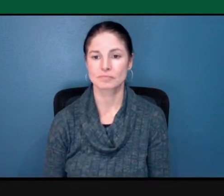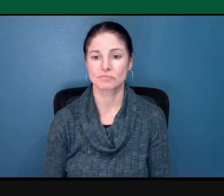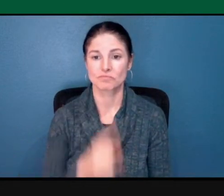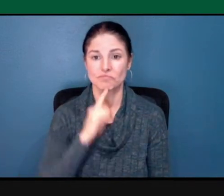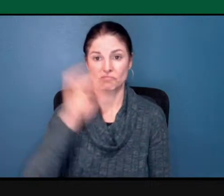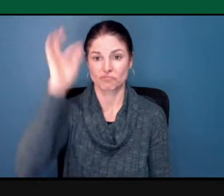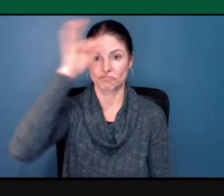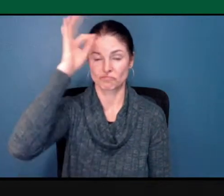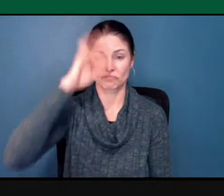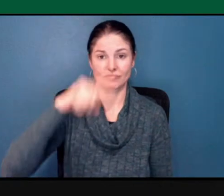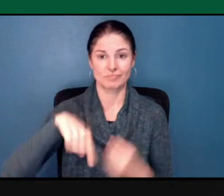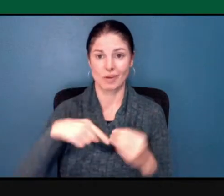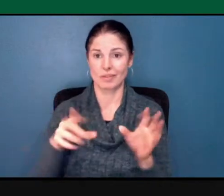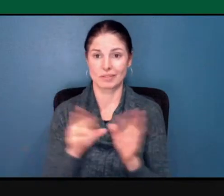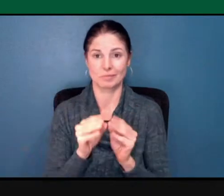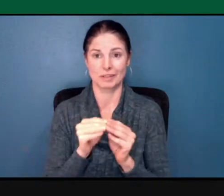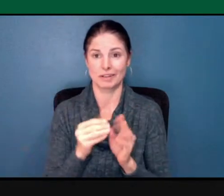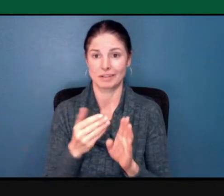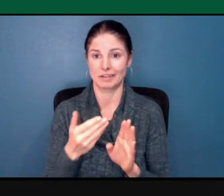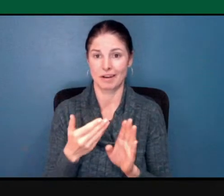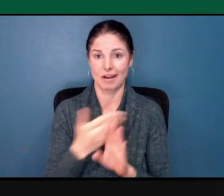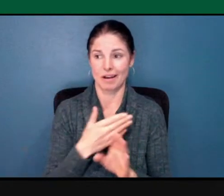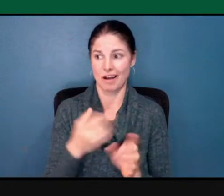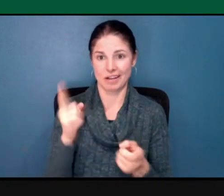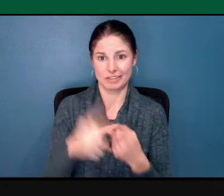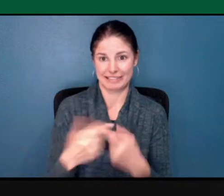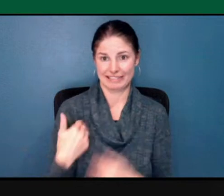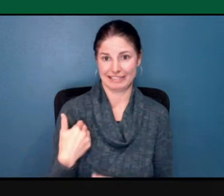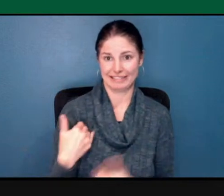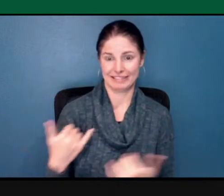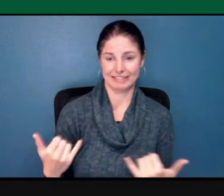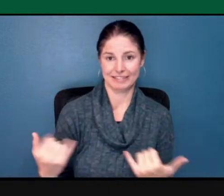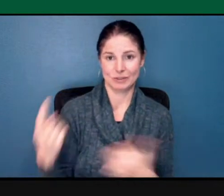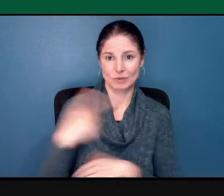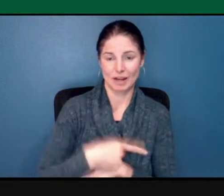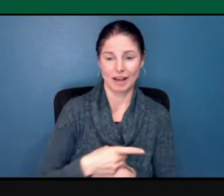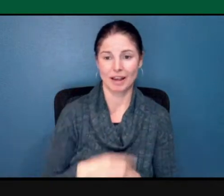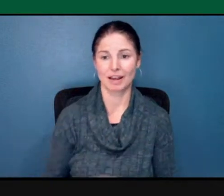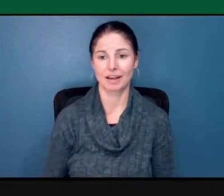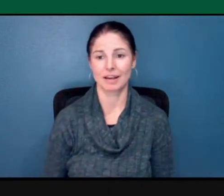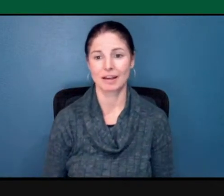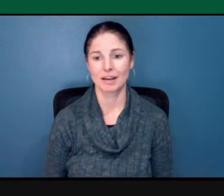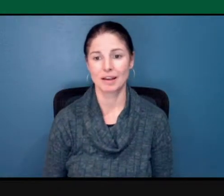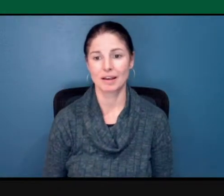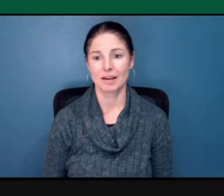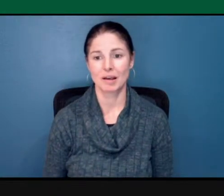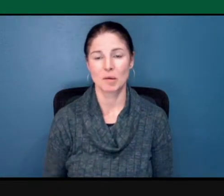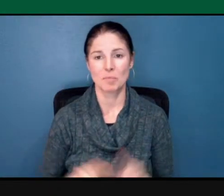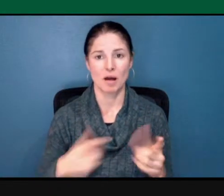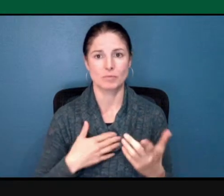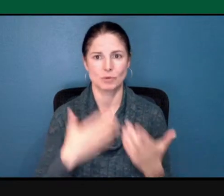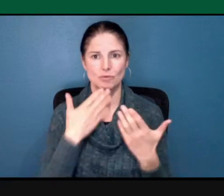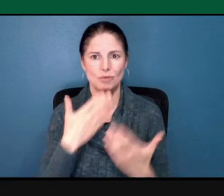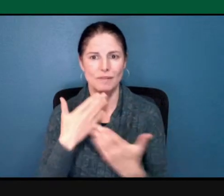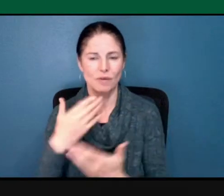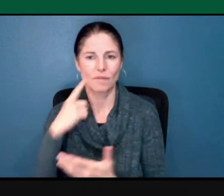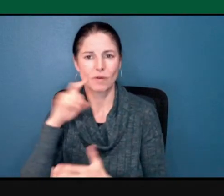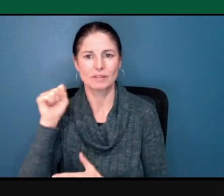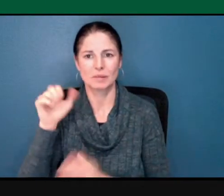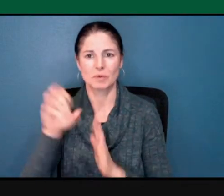earlier today, but I'm just so grateful to the Sacramento State community,